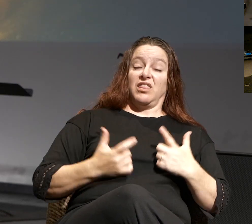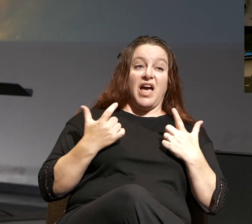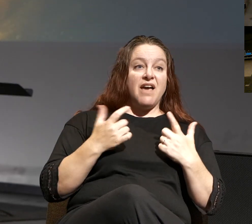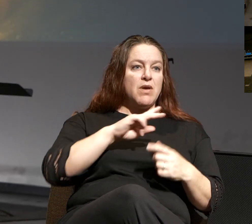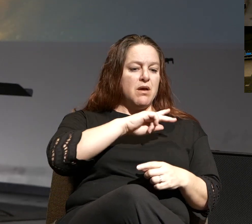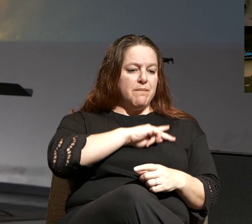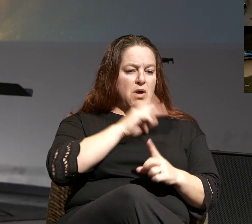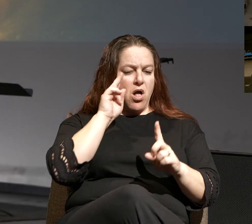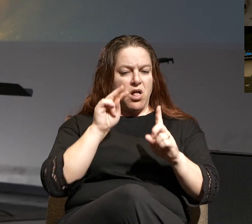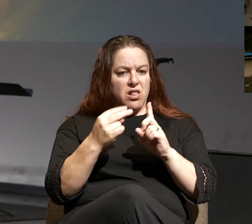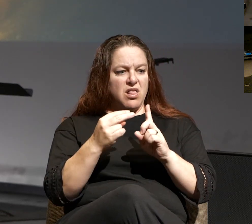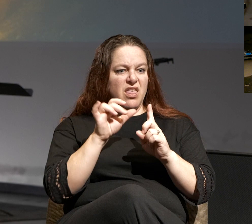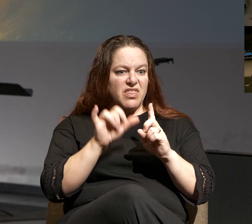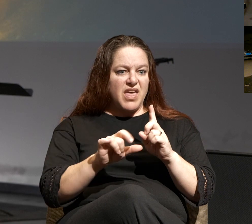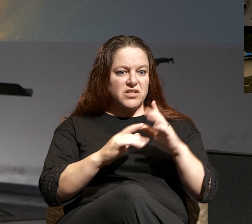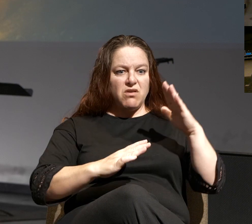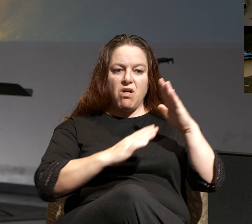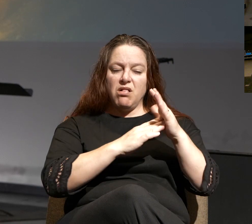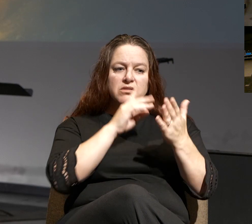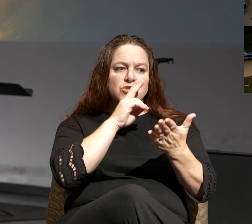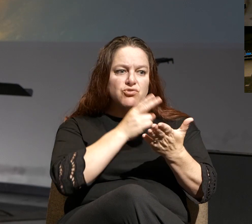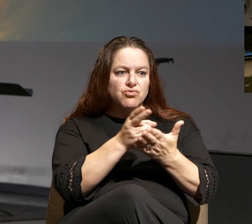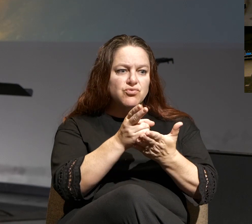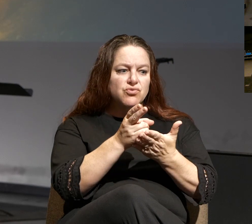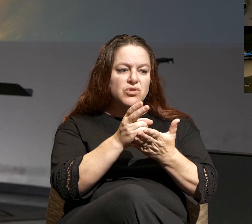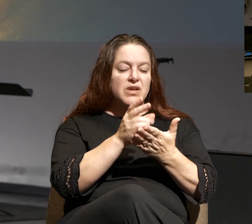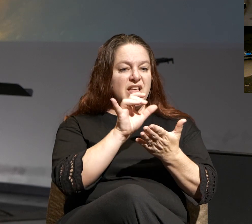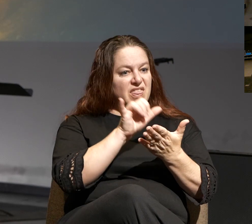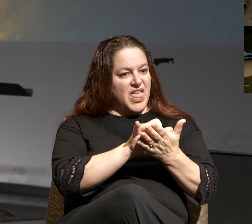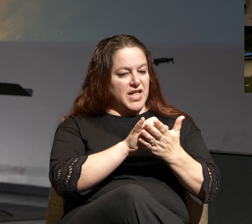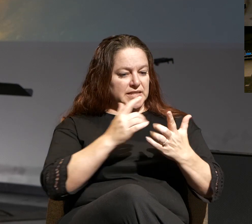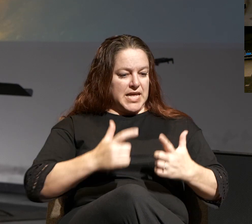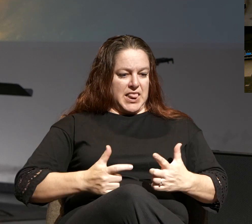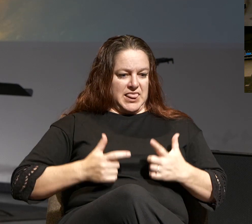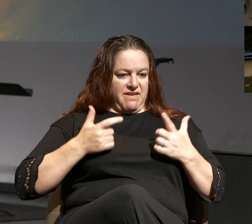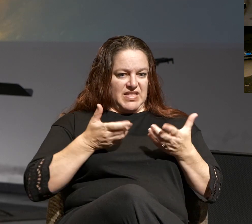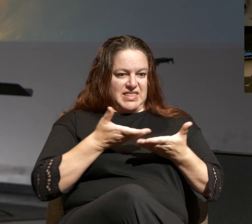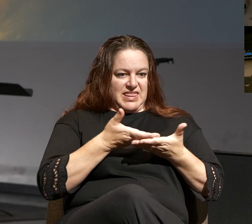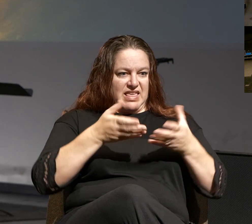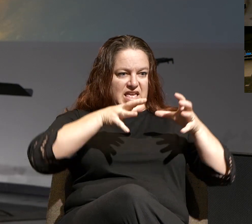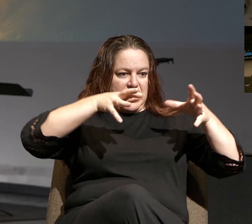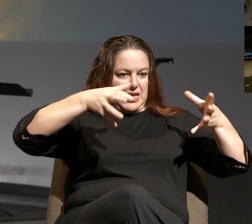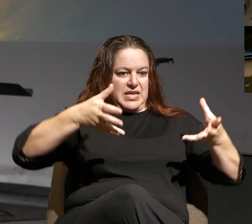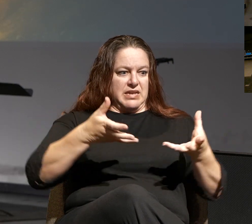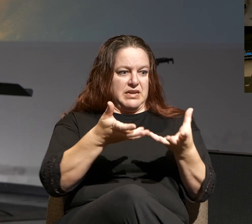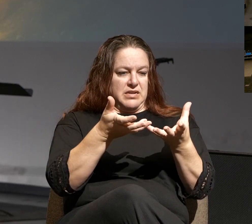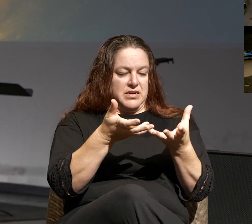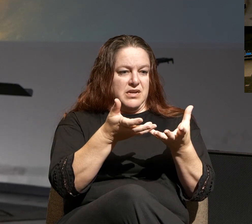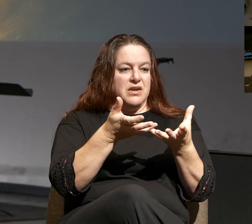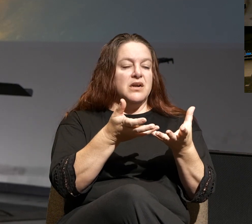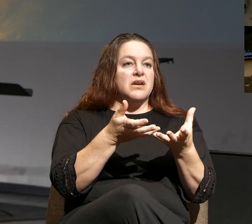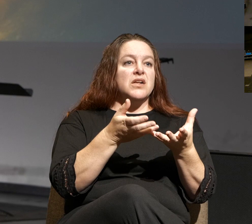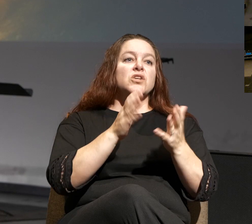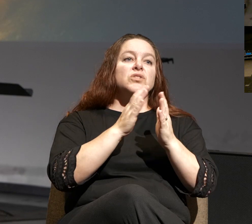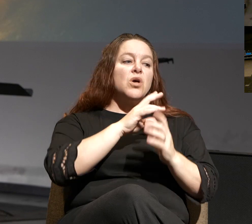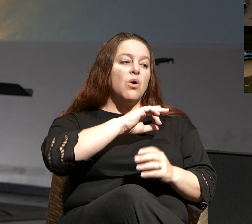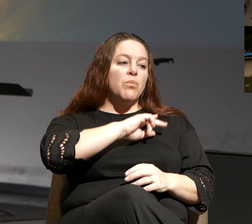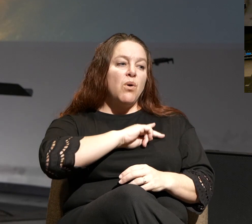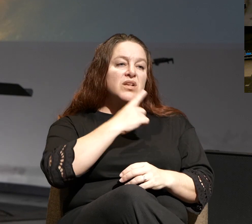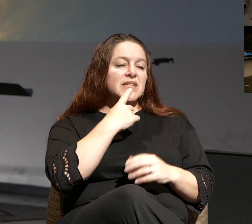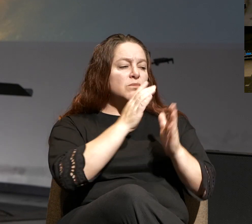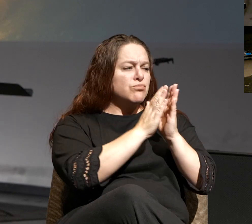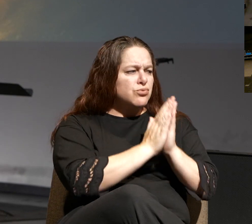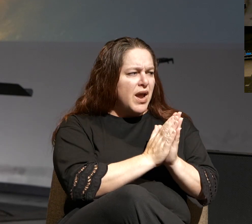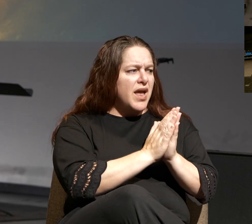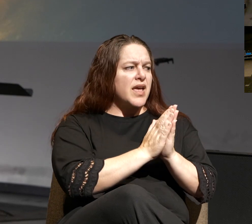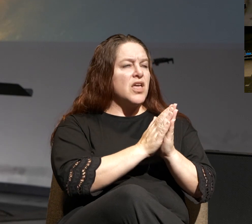ultimate truth, and he saw it as a living entity. So when he says, pray that the word of